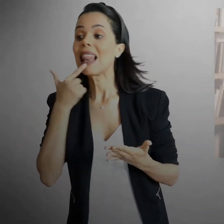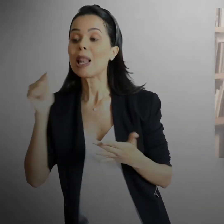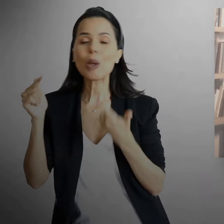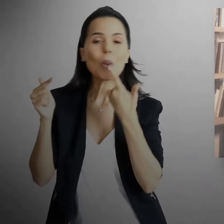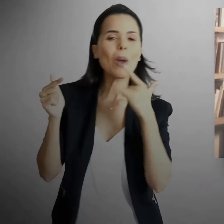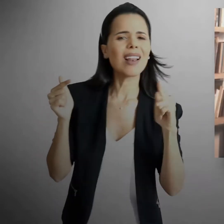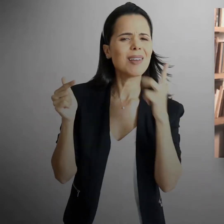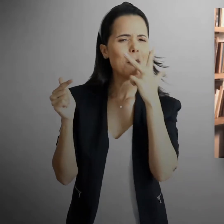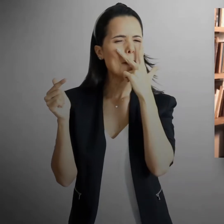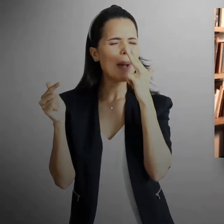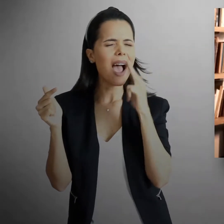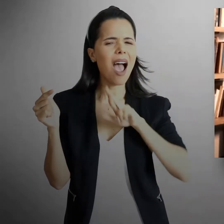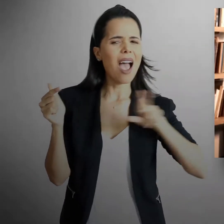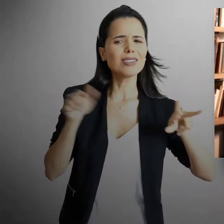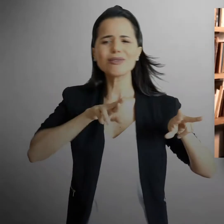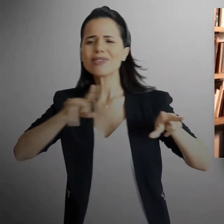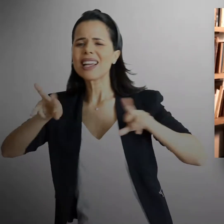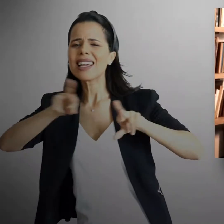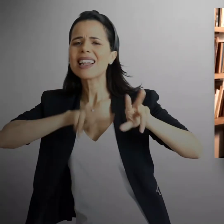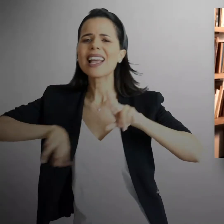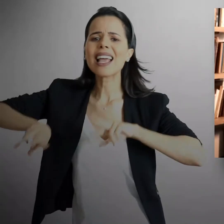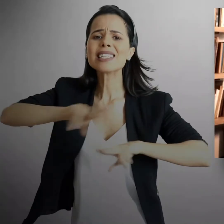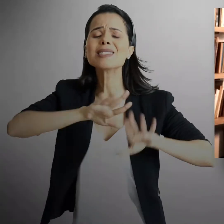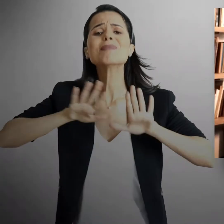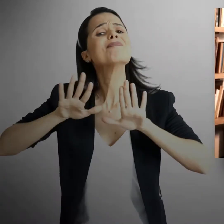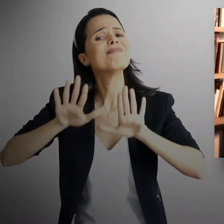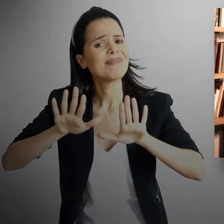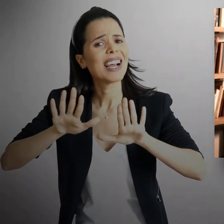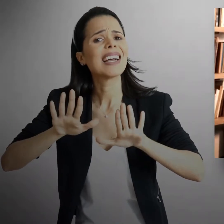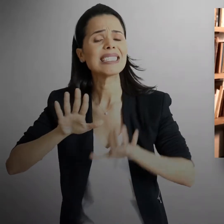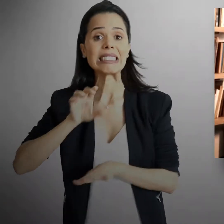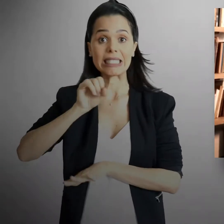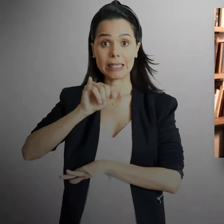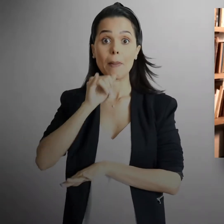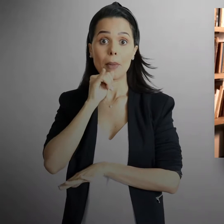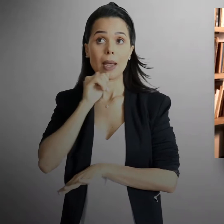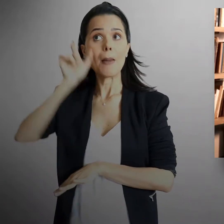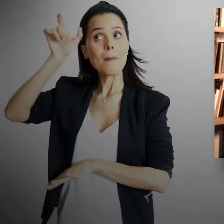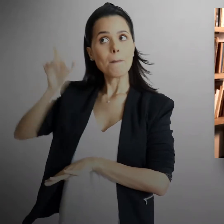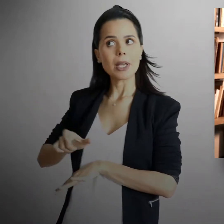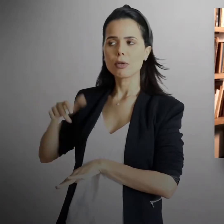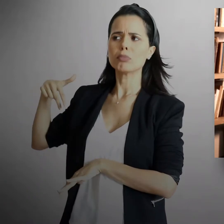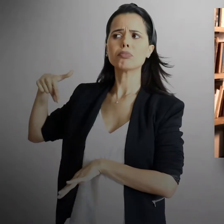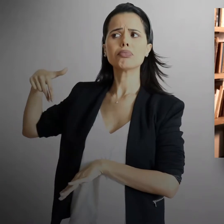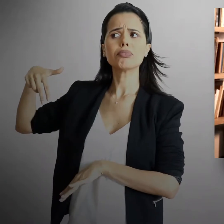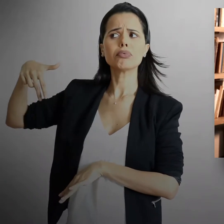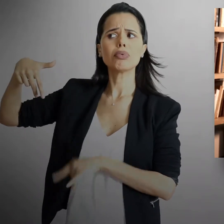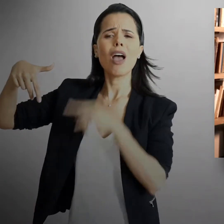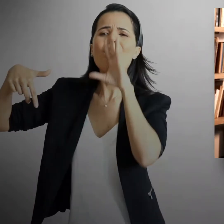On the surface, languages look very different from one another. So if somebody walks into the room and starts